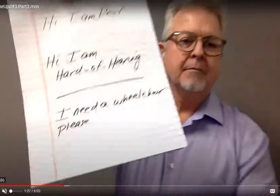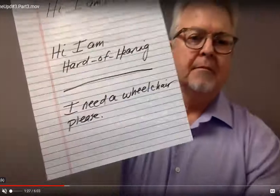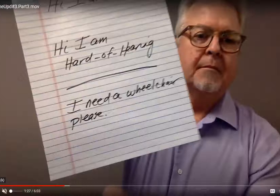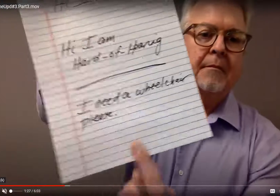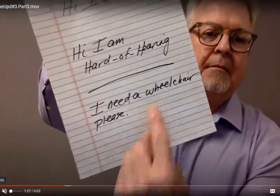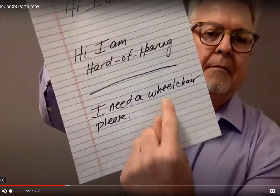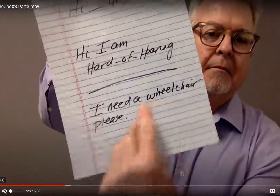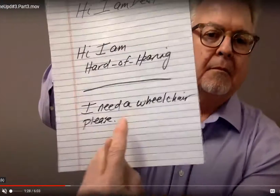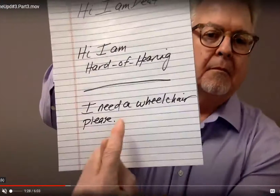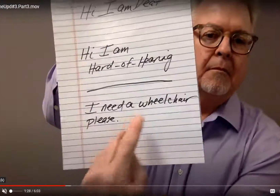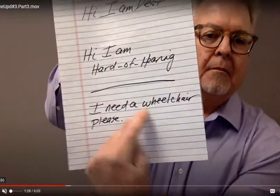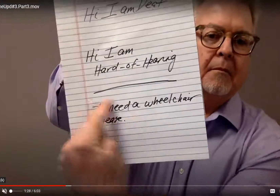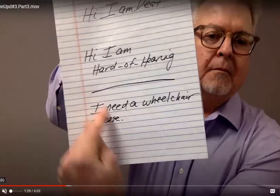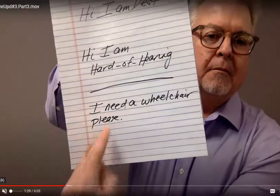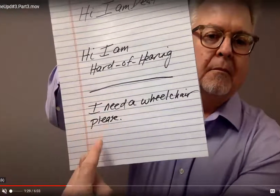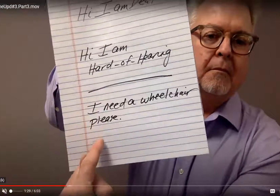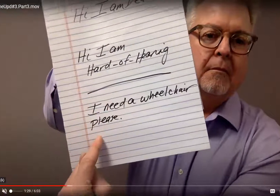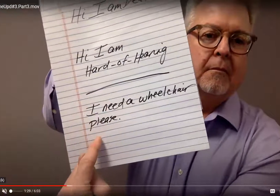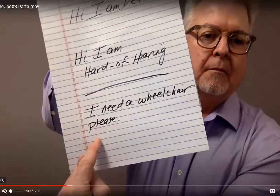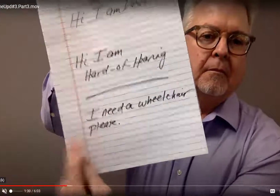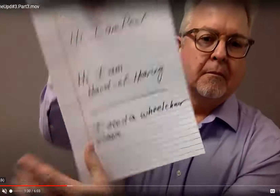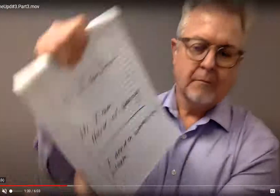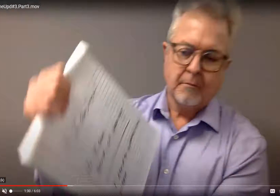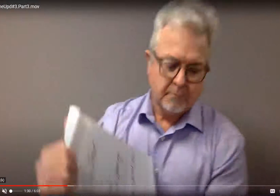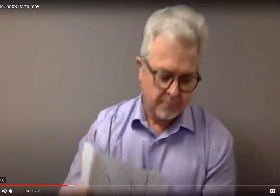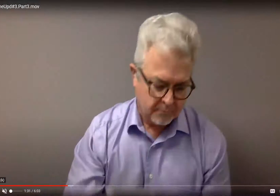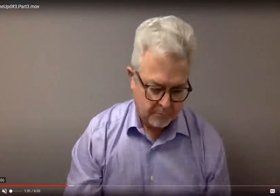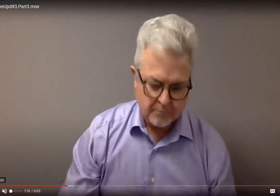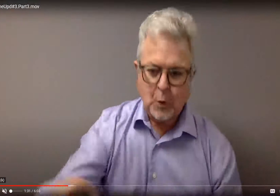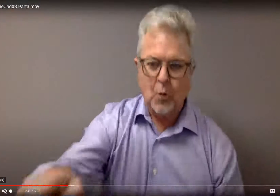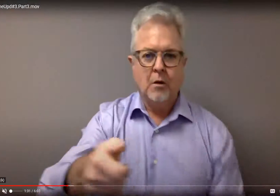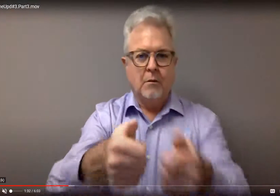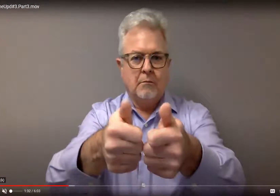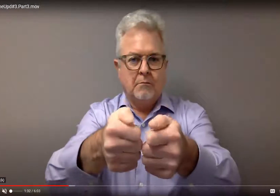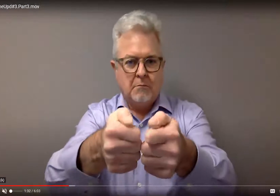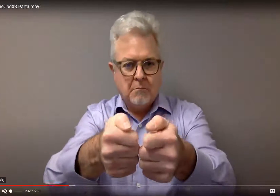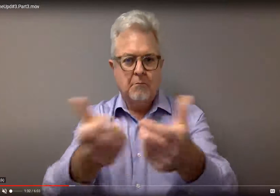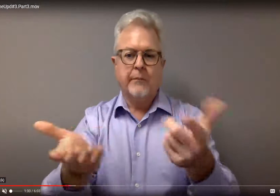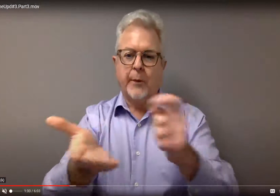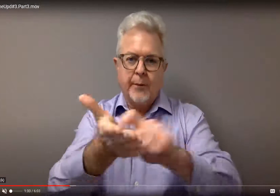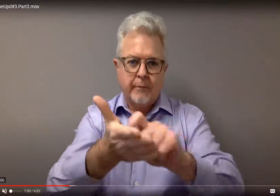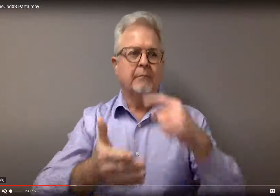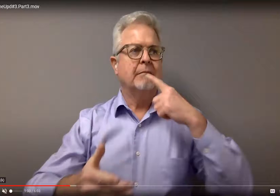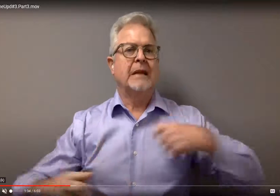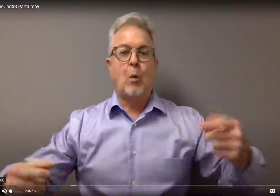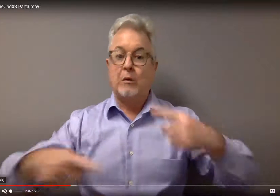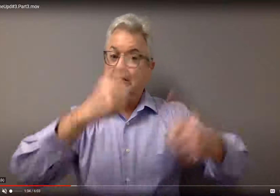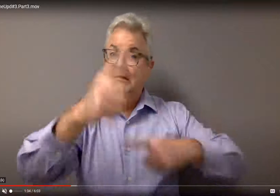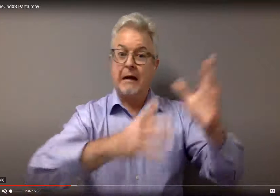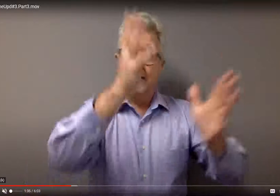or text it or hand write